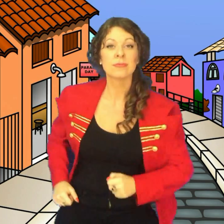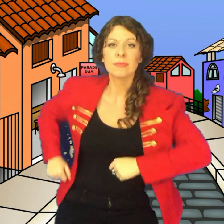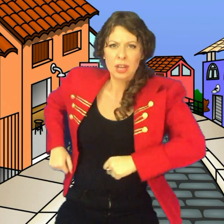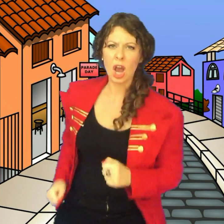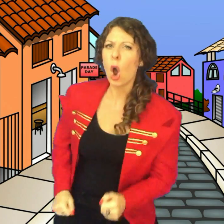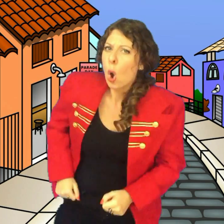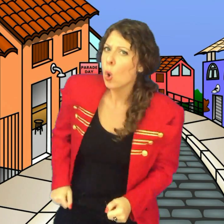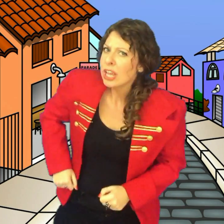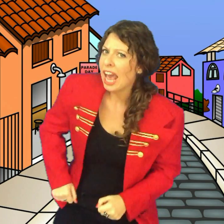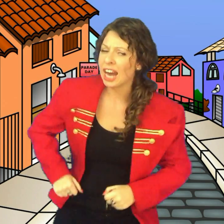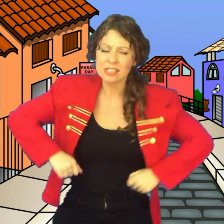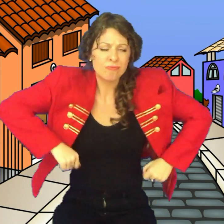Oh yeah